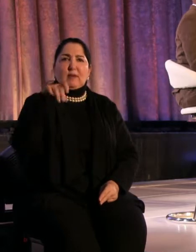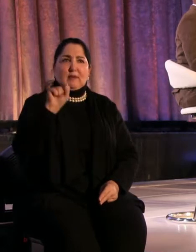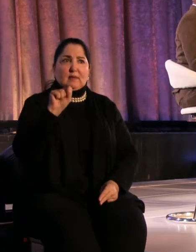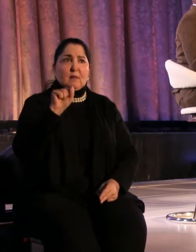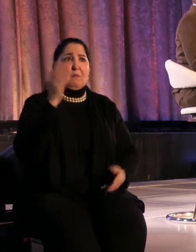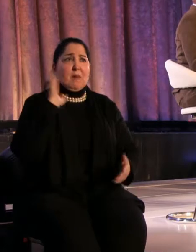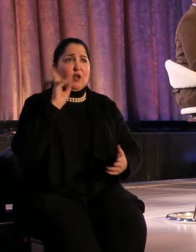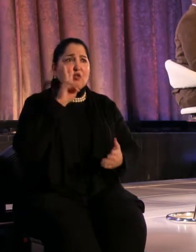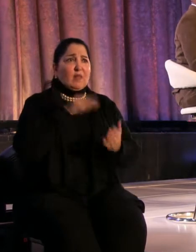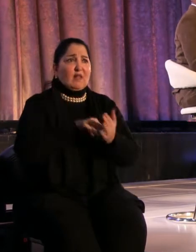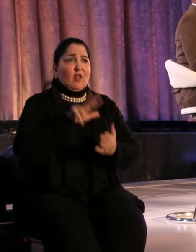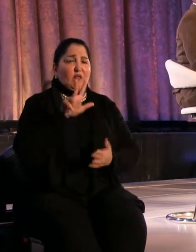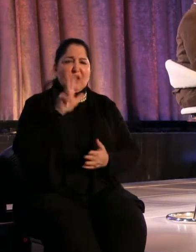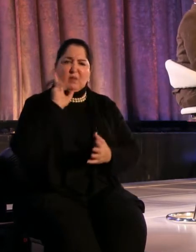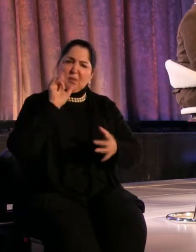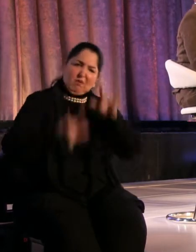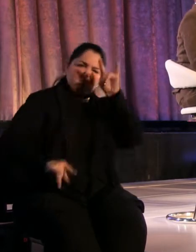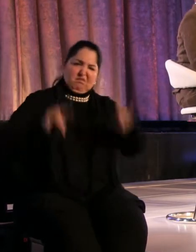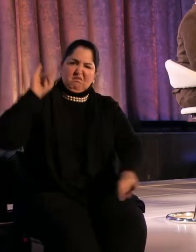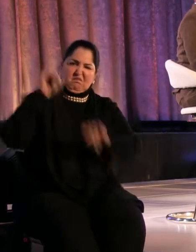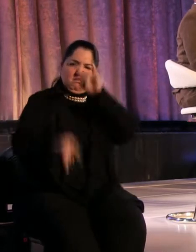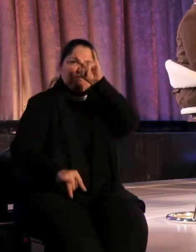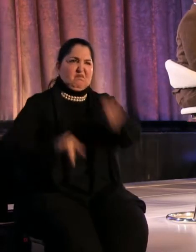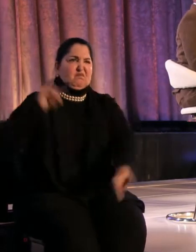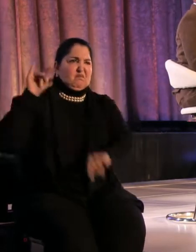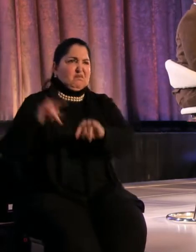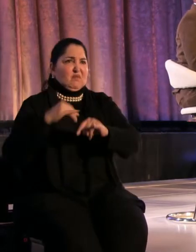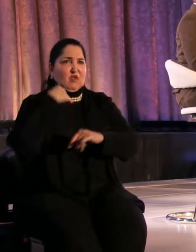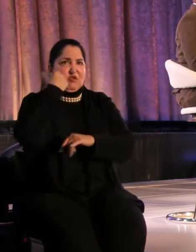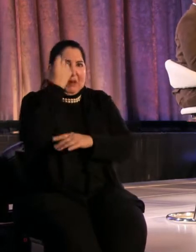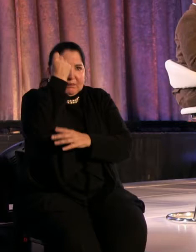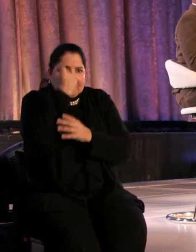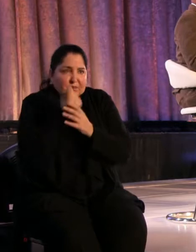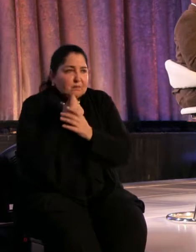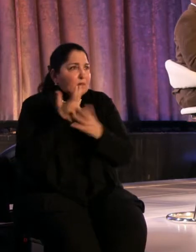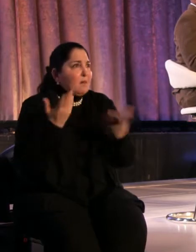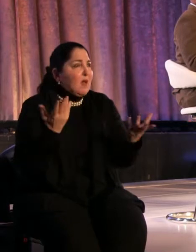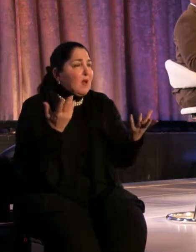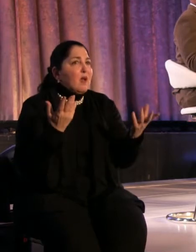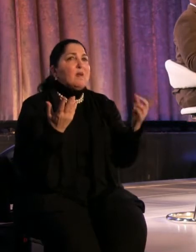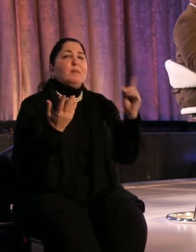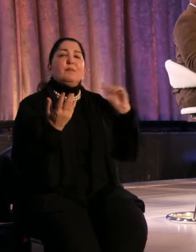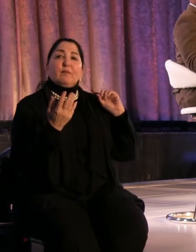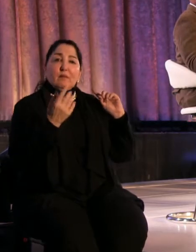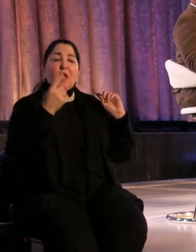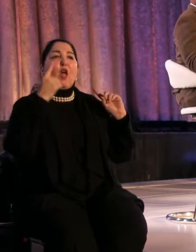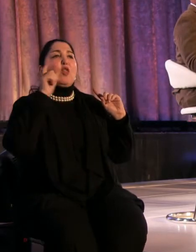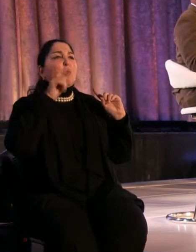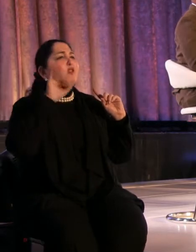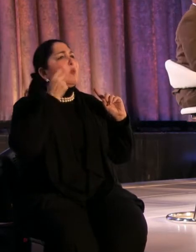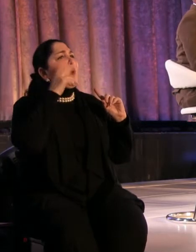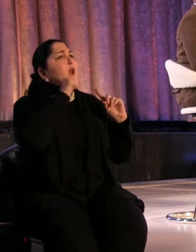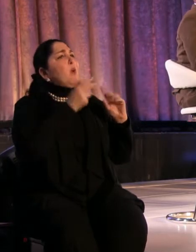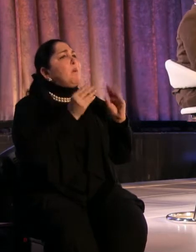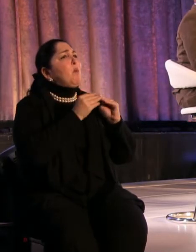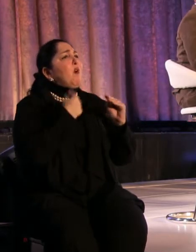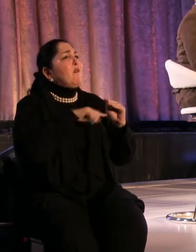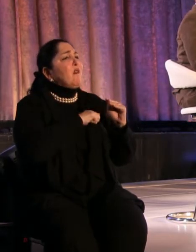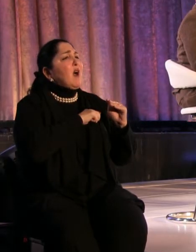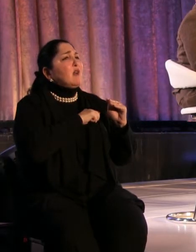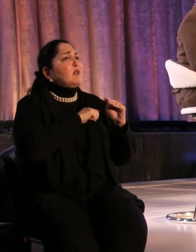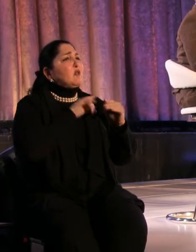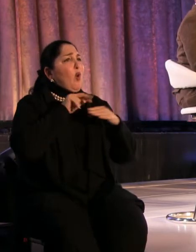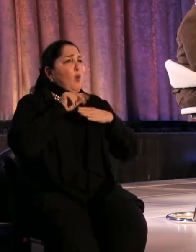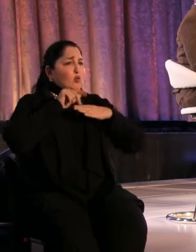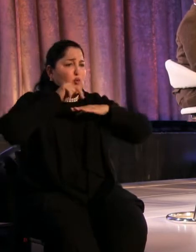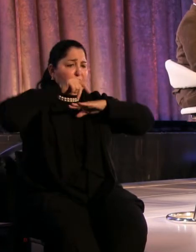So perhaps the question is, why don't more of us galvanize towards the edge? No, it's more,